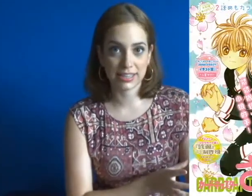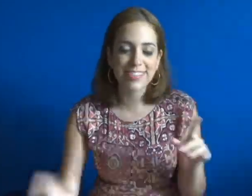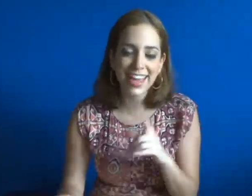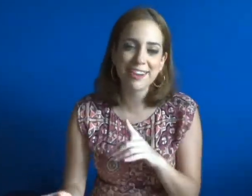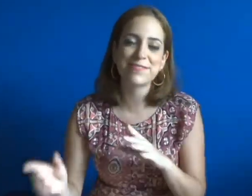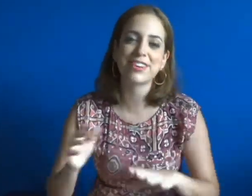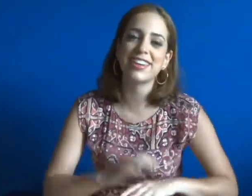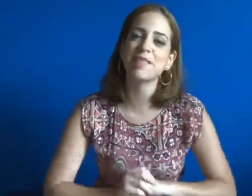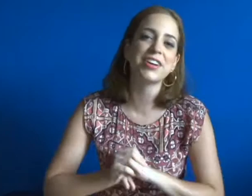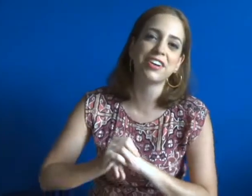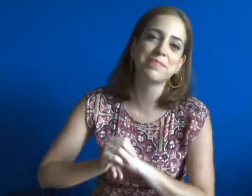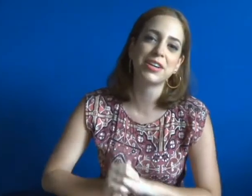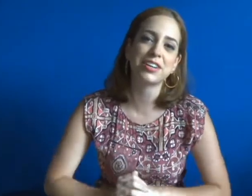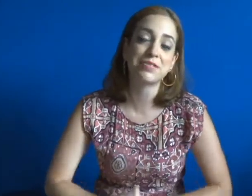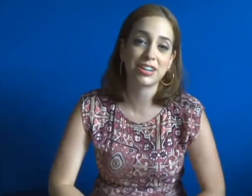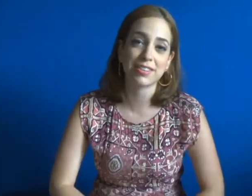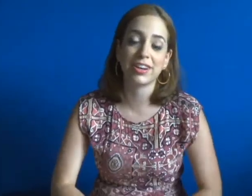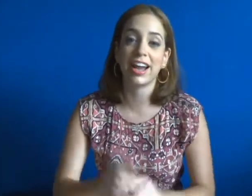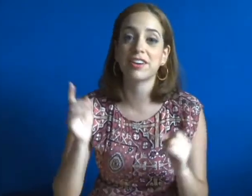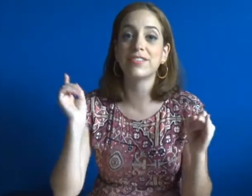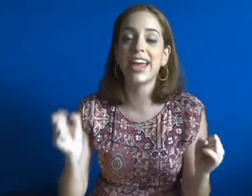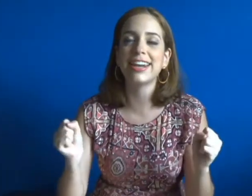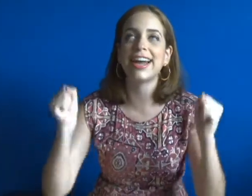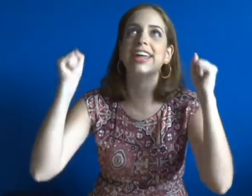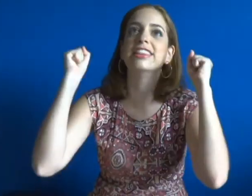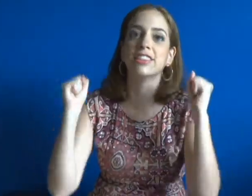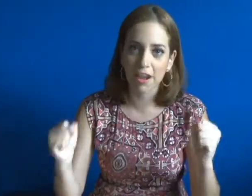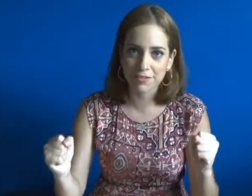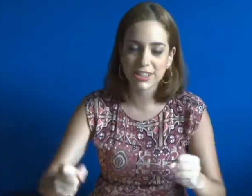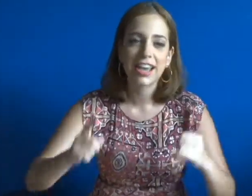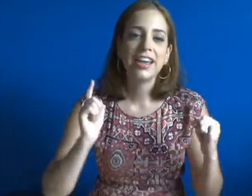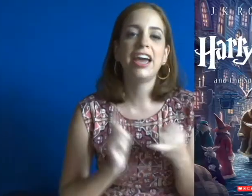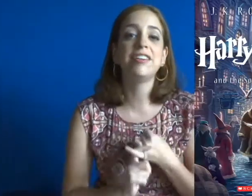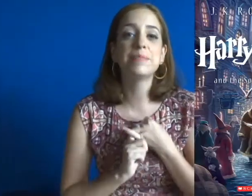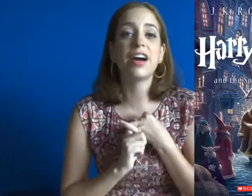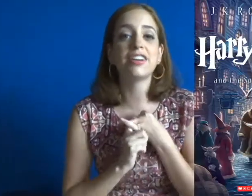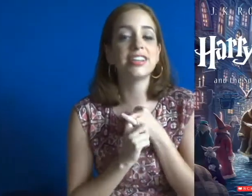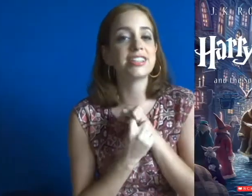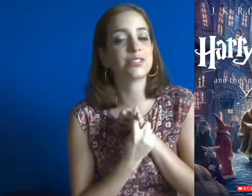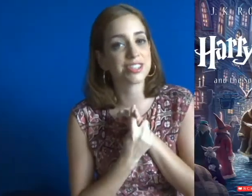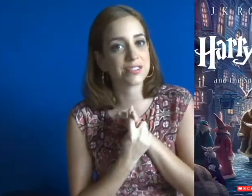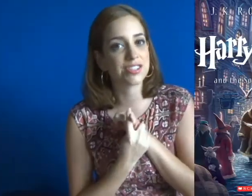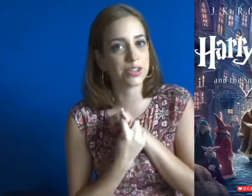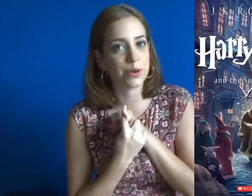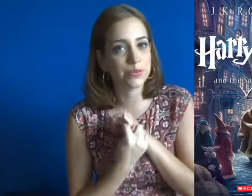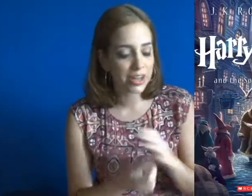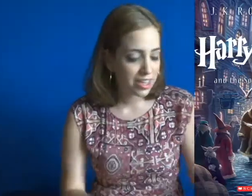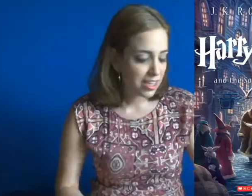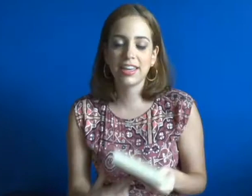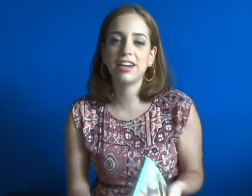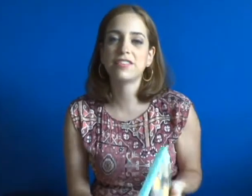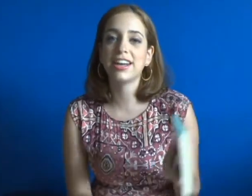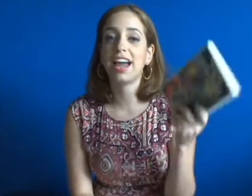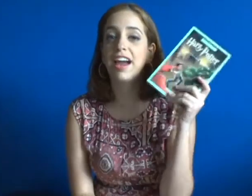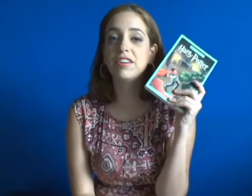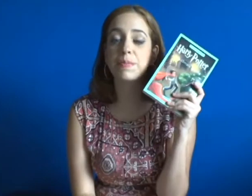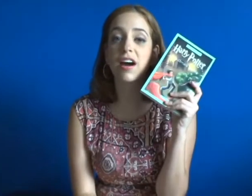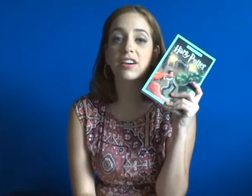Then for the Ya Merry Merry Readathon I read and loved Harry Potter and the Sorcerer's Stone. Then I read Harry Potter